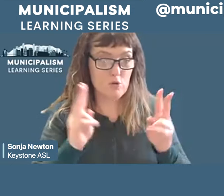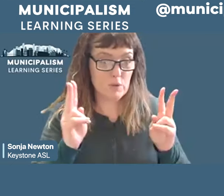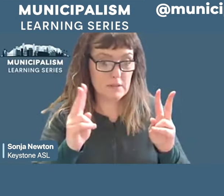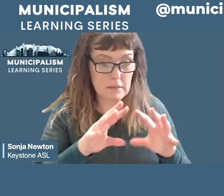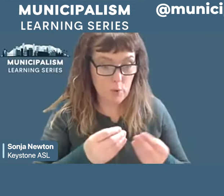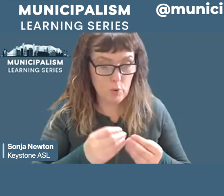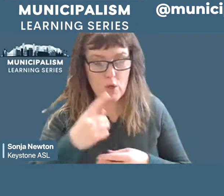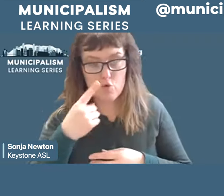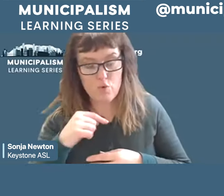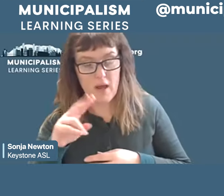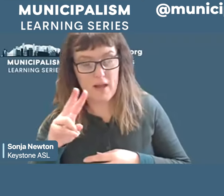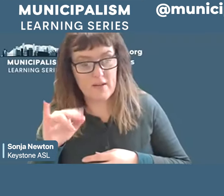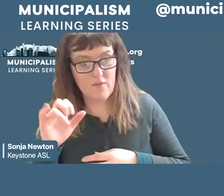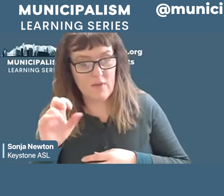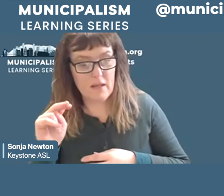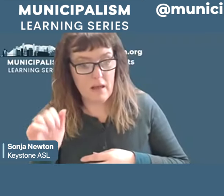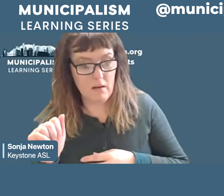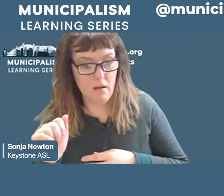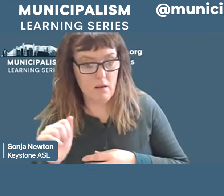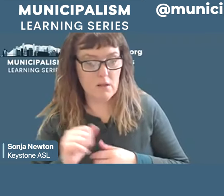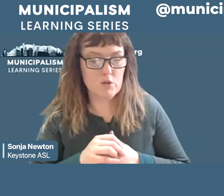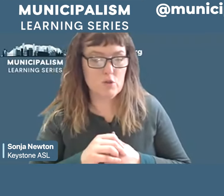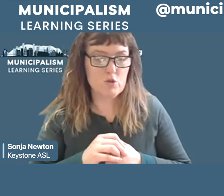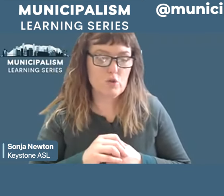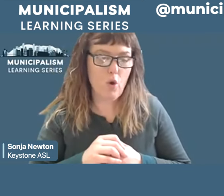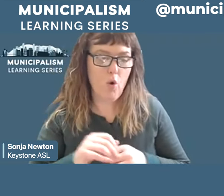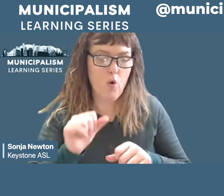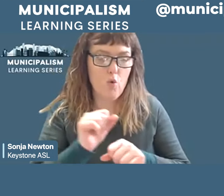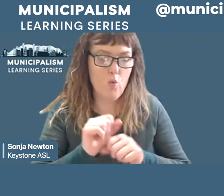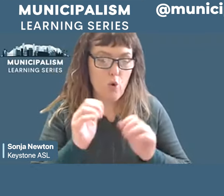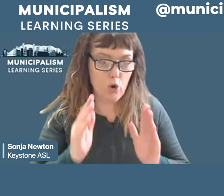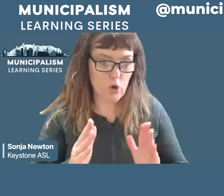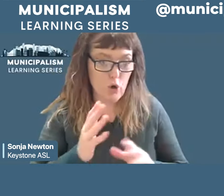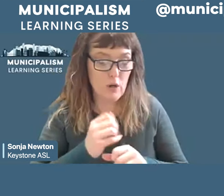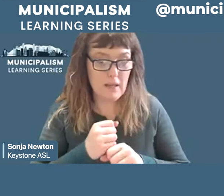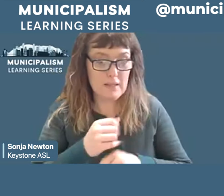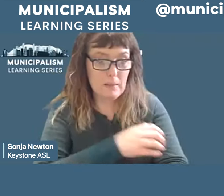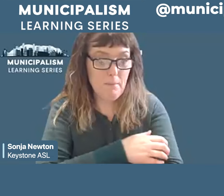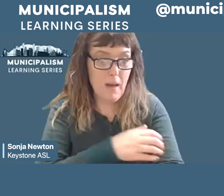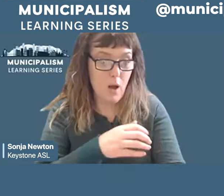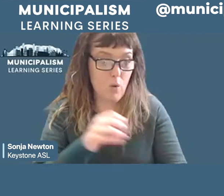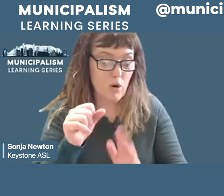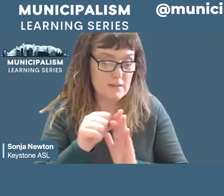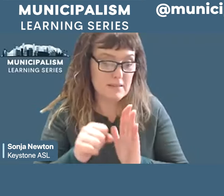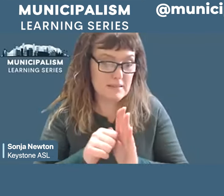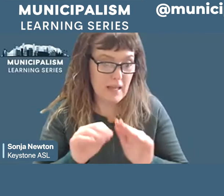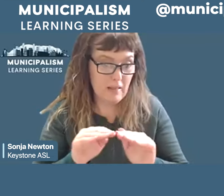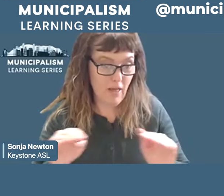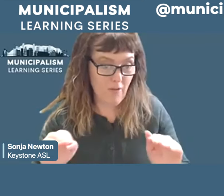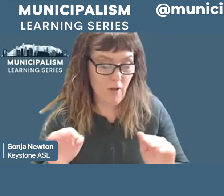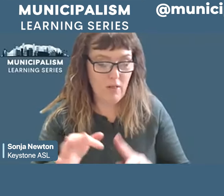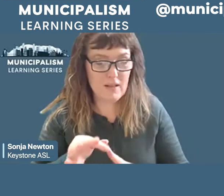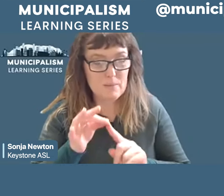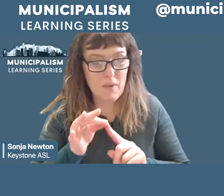We must ensure workers' claims to municipal power by building power at the state level, especially in the U.S., where